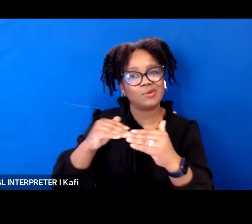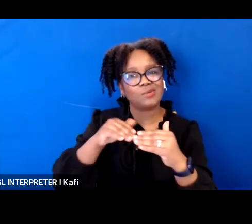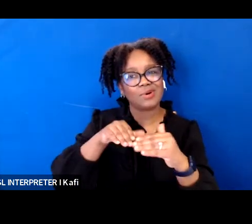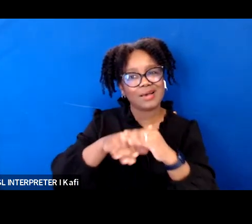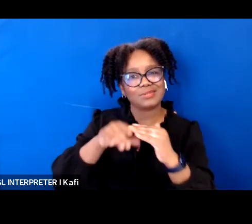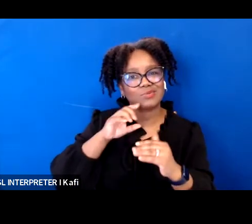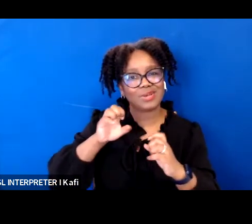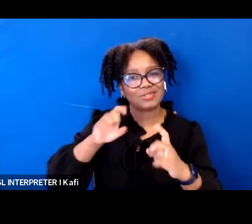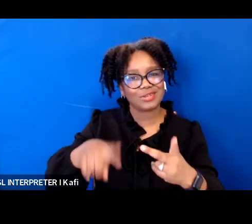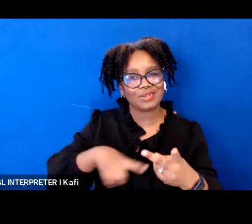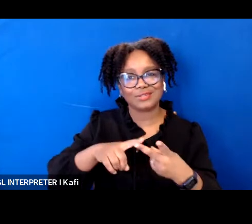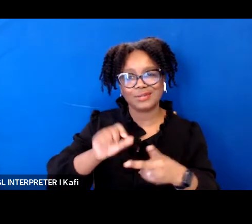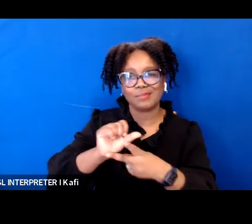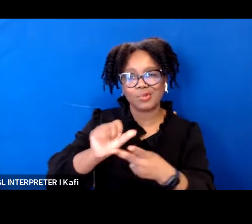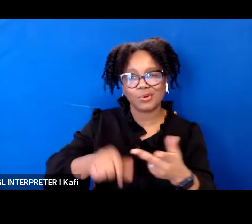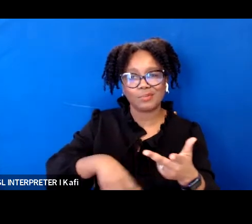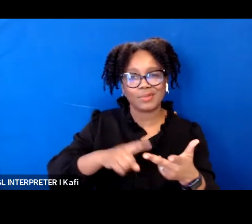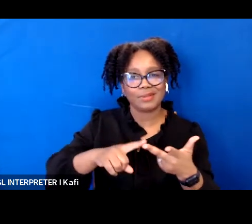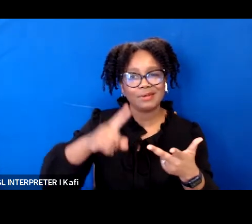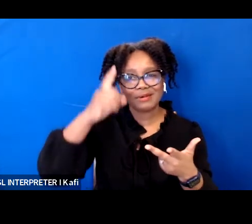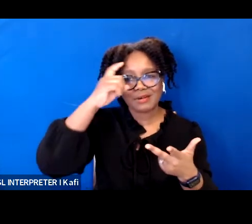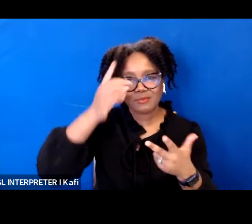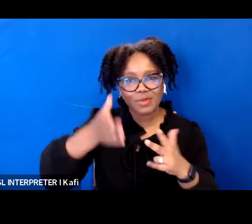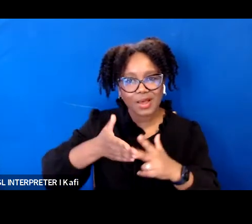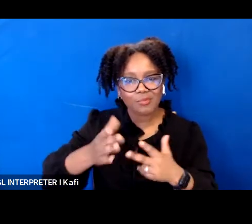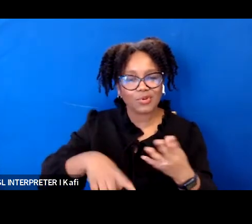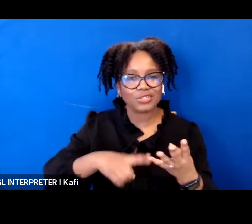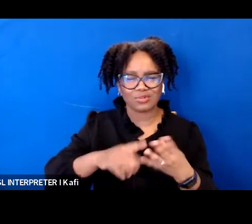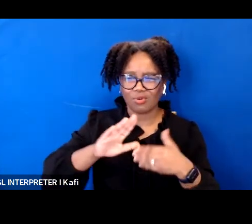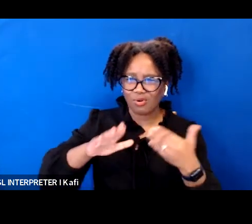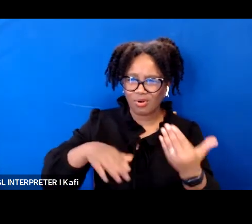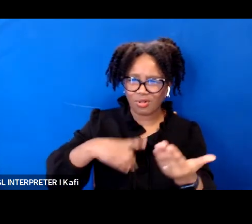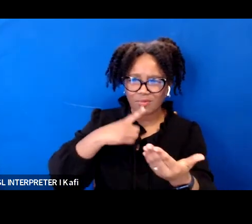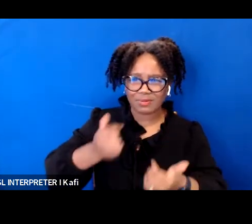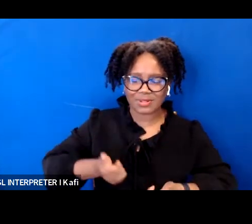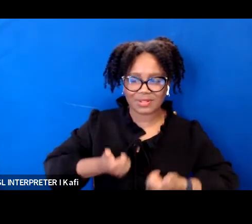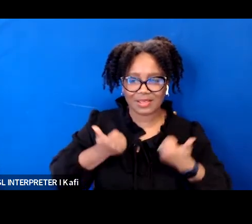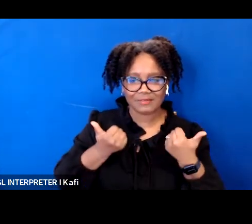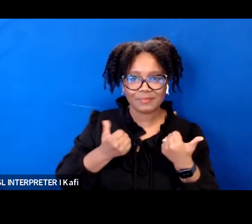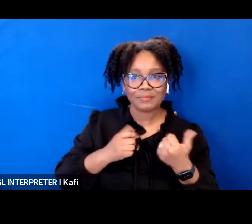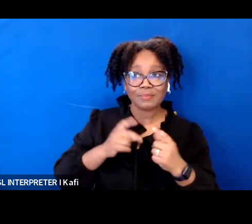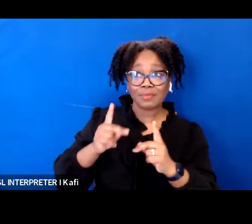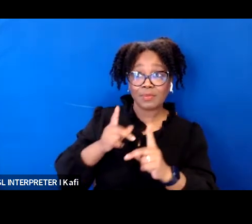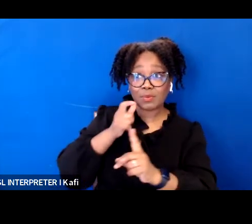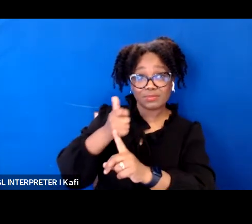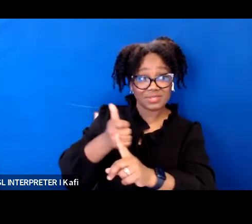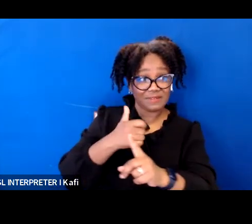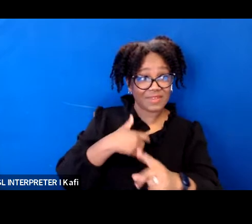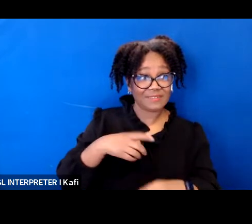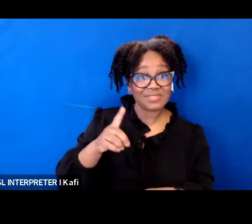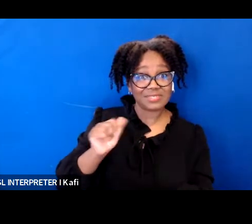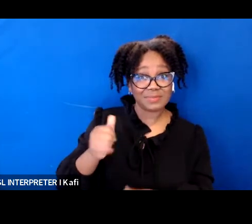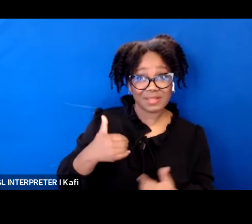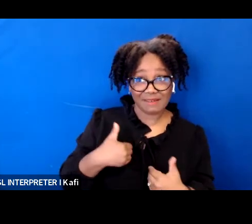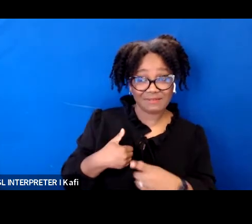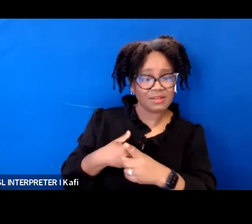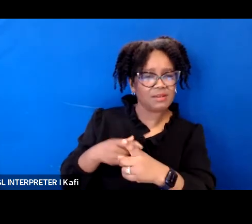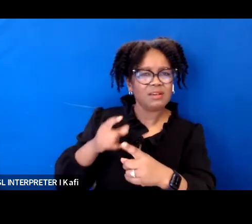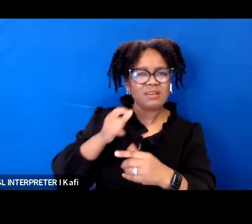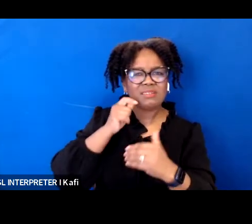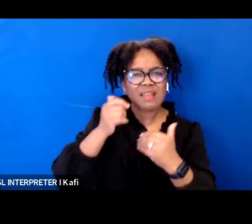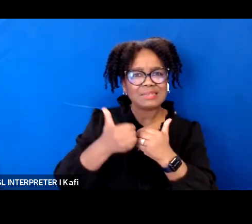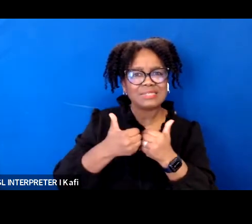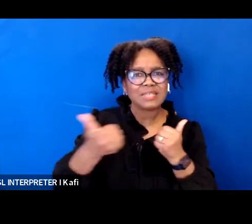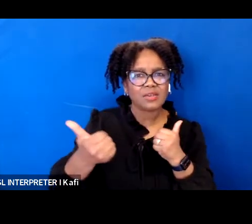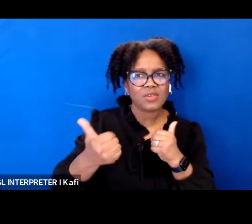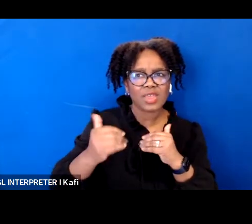public life that people with disabilities should be integrated and not segregated and that people with disabilities are entitled to reasonable